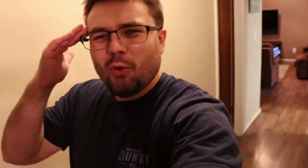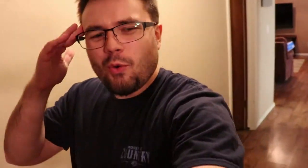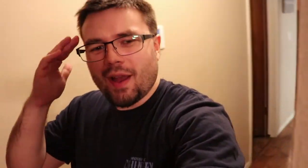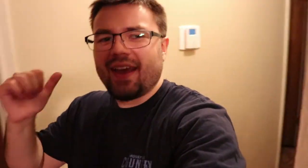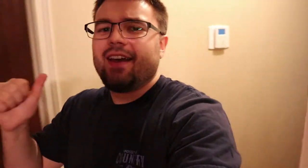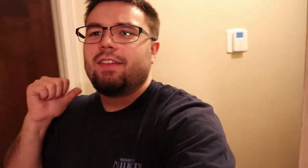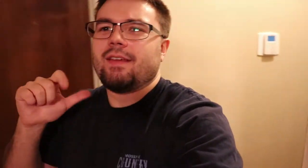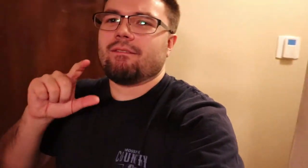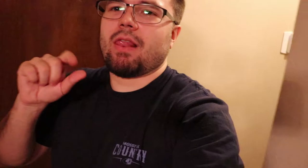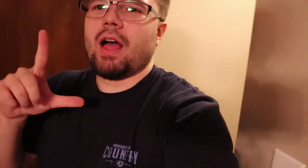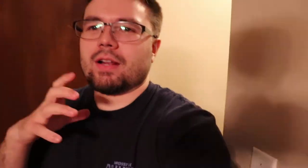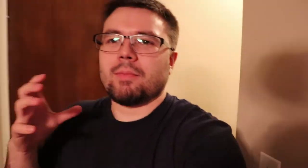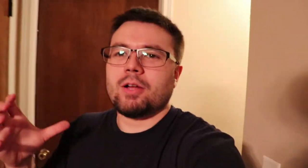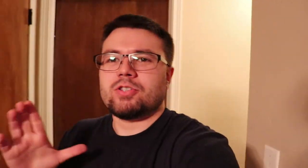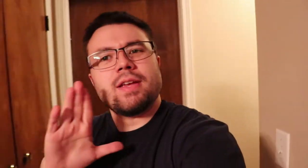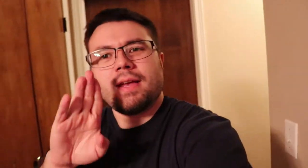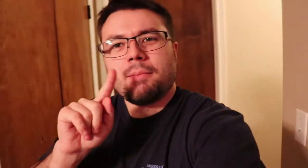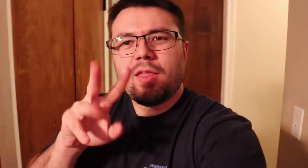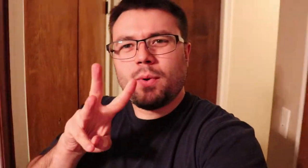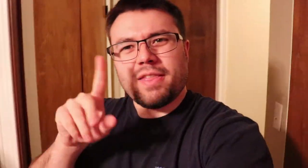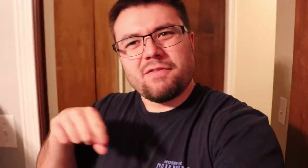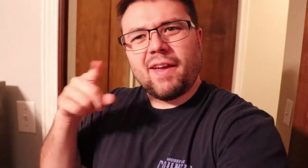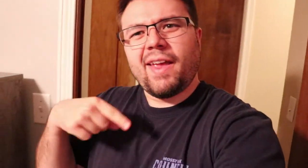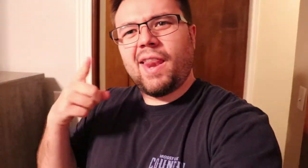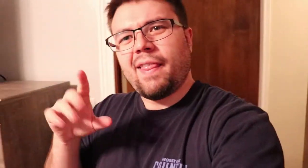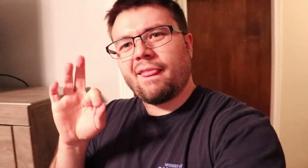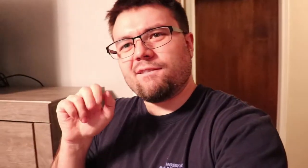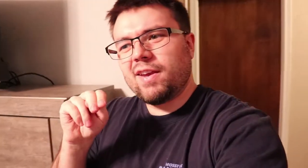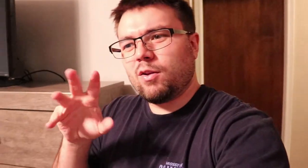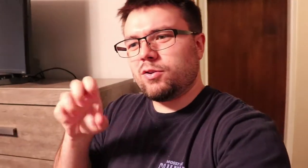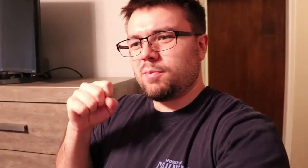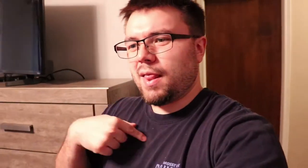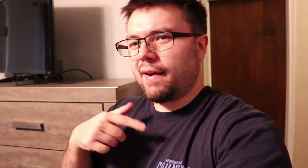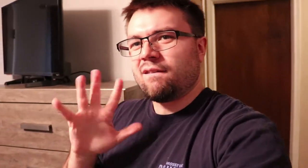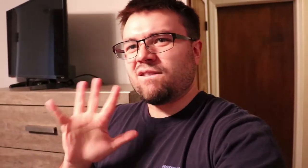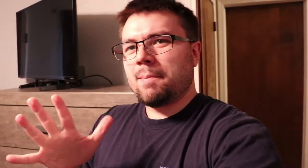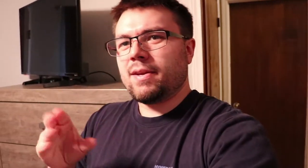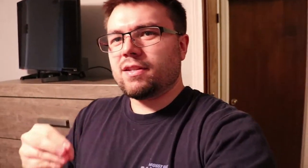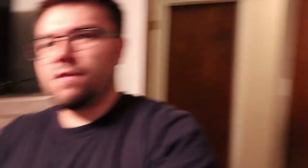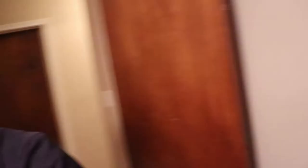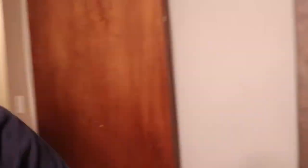i haven't vlogged much and by the way the fan the fan only took me like five minutes to fix